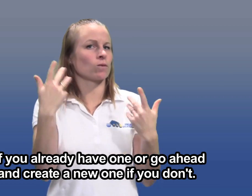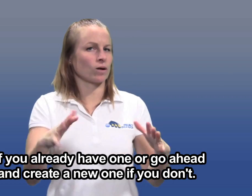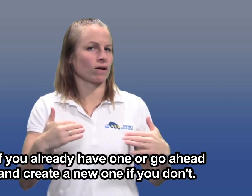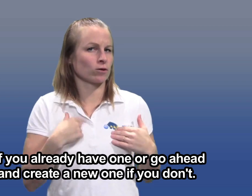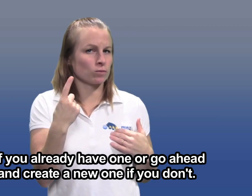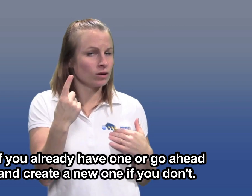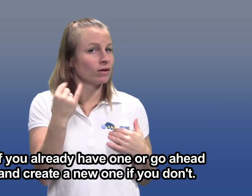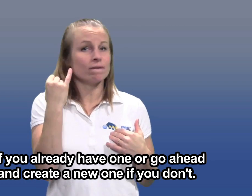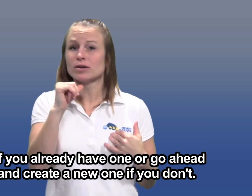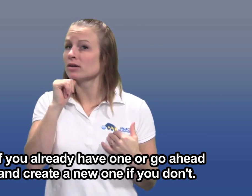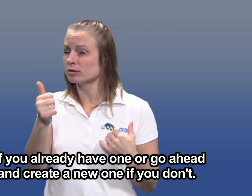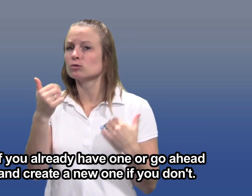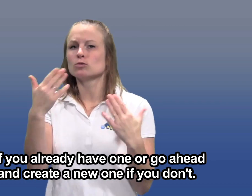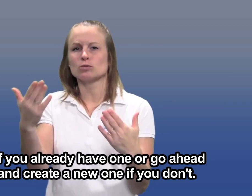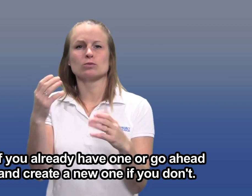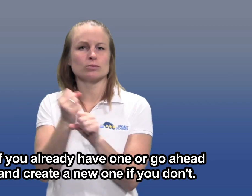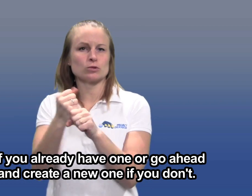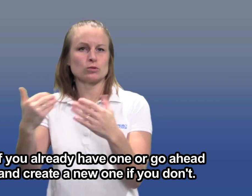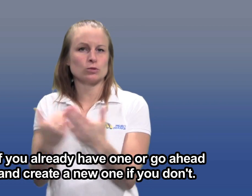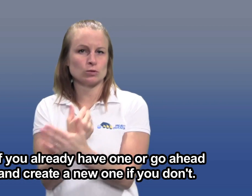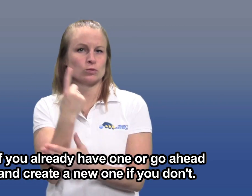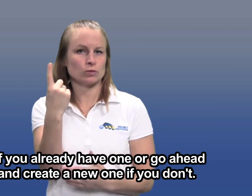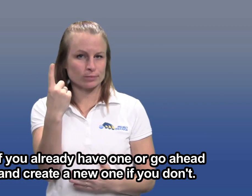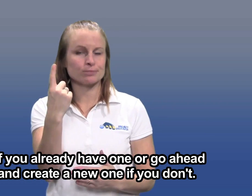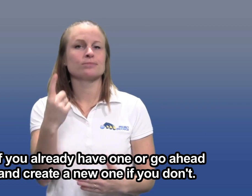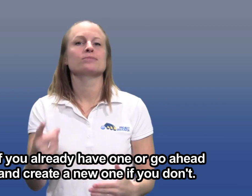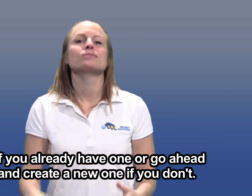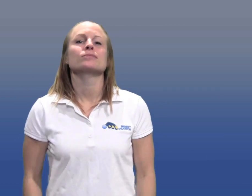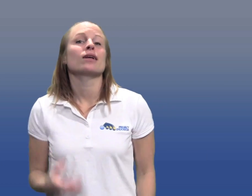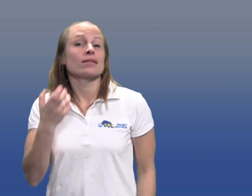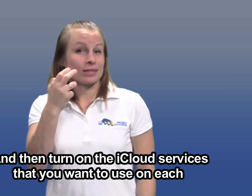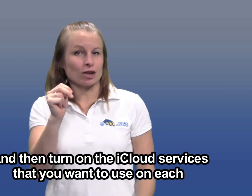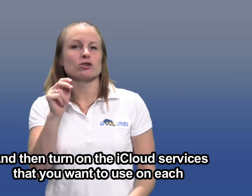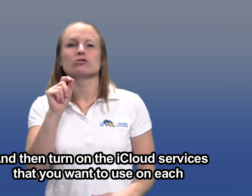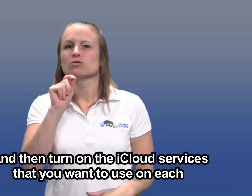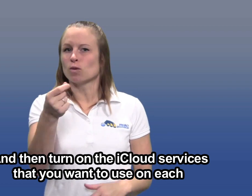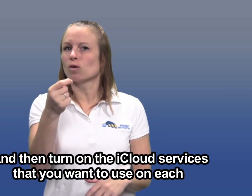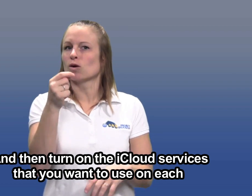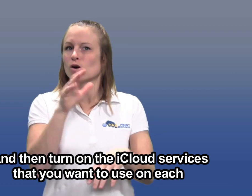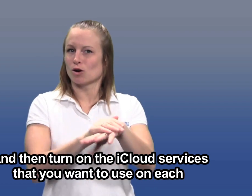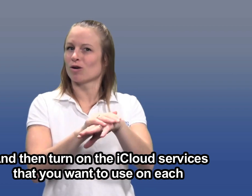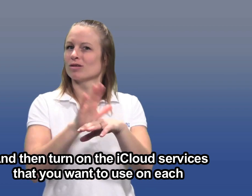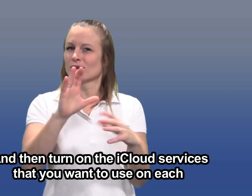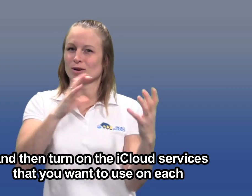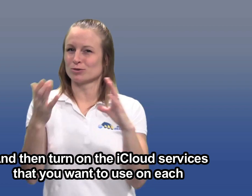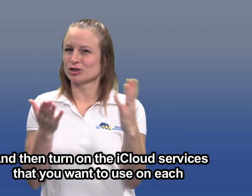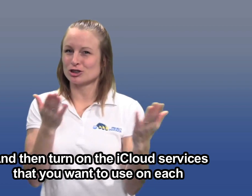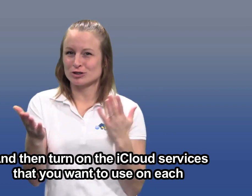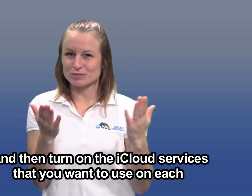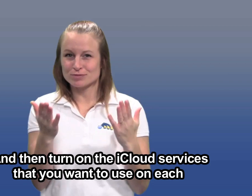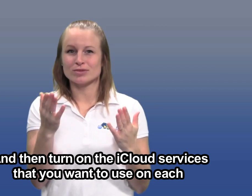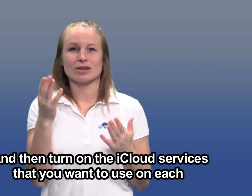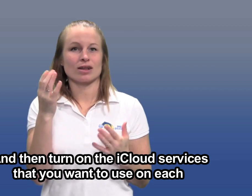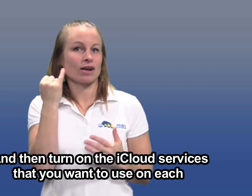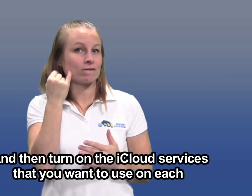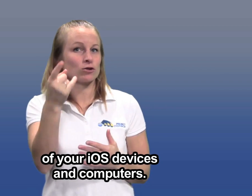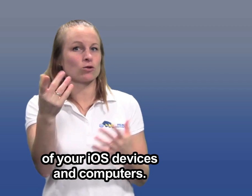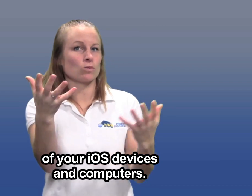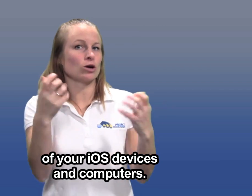have one or go ahead and create a new one if you don't. And then turn on the iCloud services that you want to use on each of your